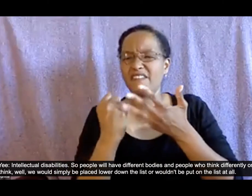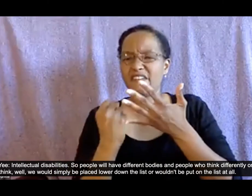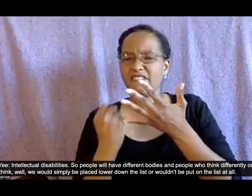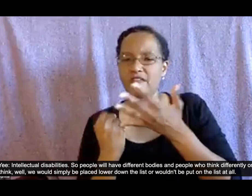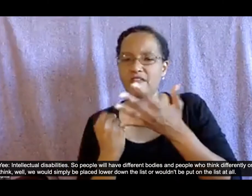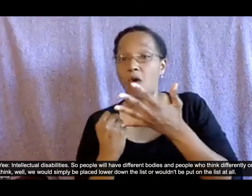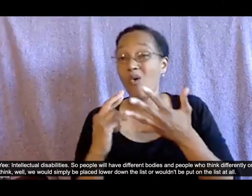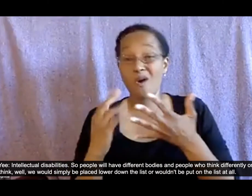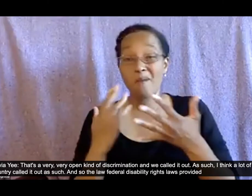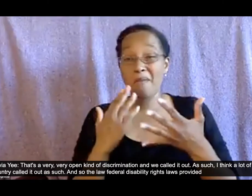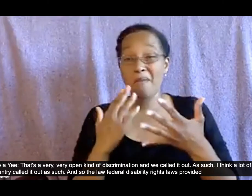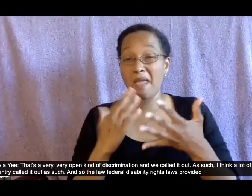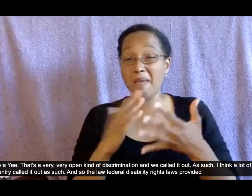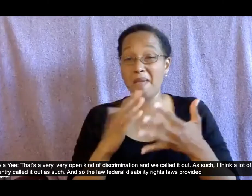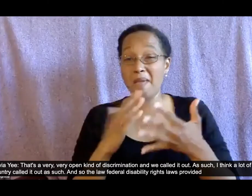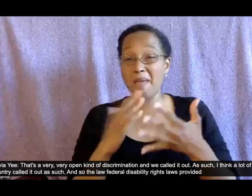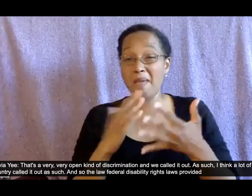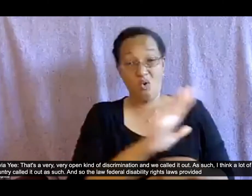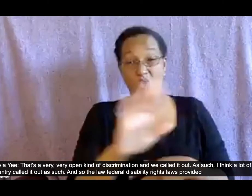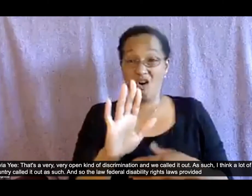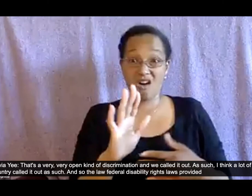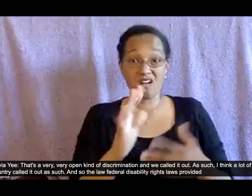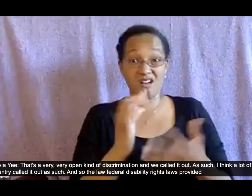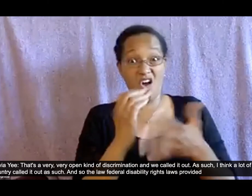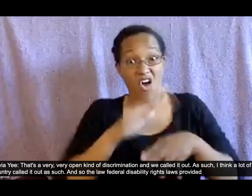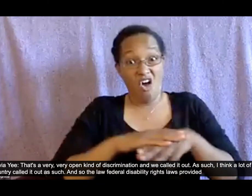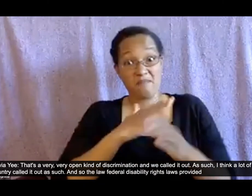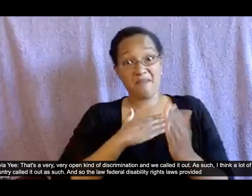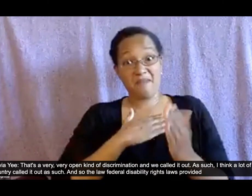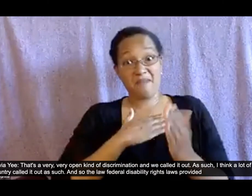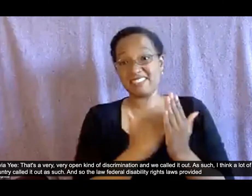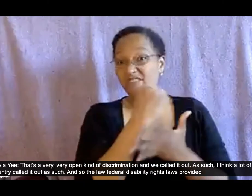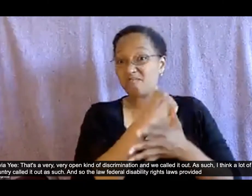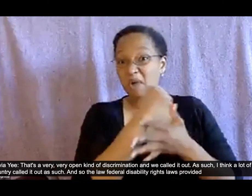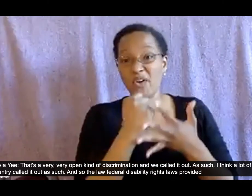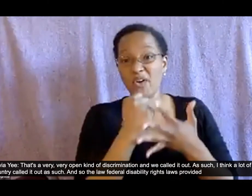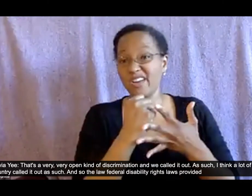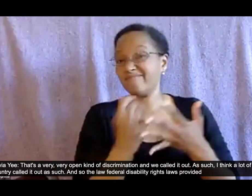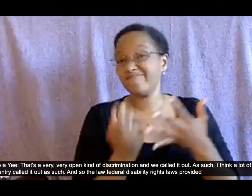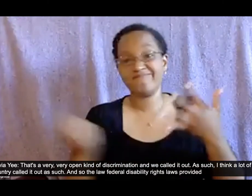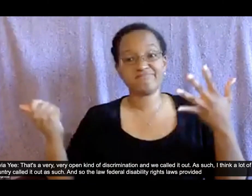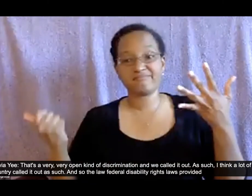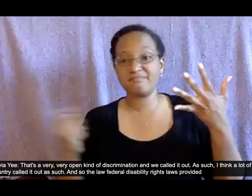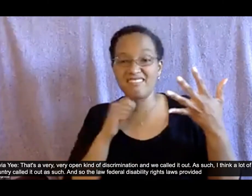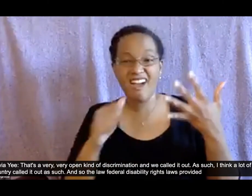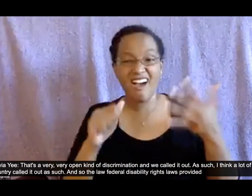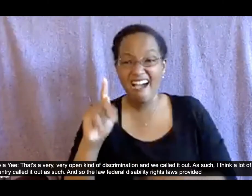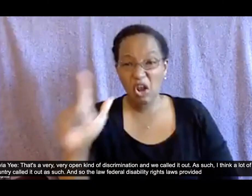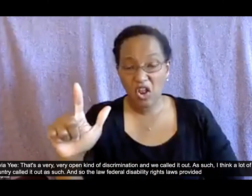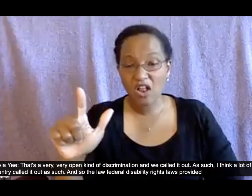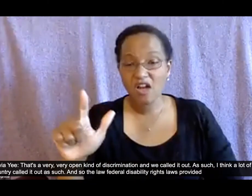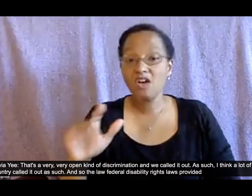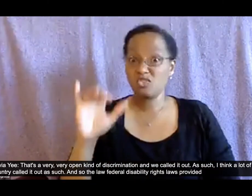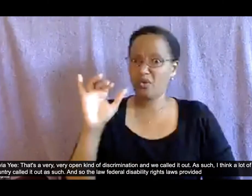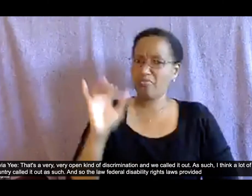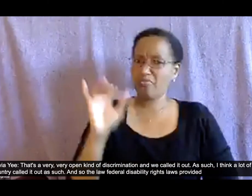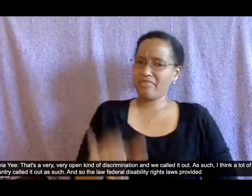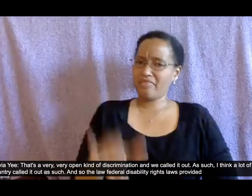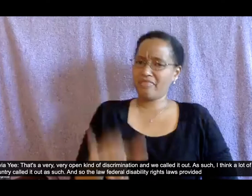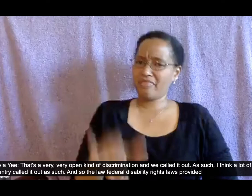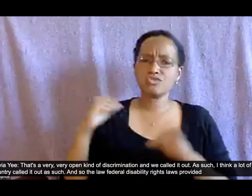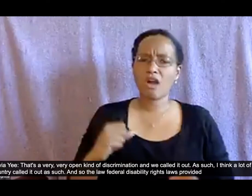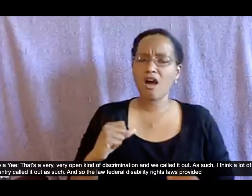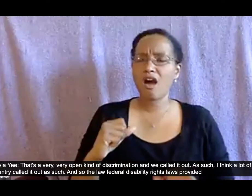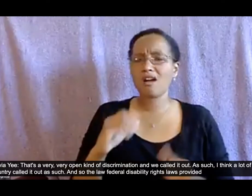that's a very very open kind of discrimination and we called it out as such i think a lot of people